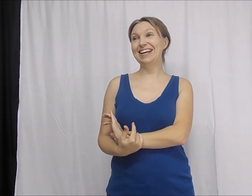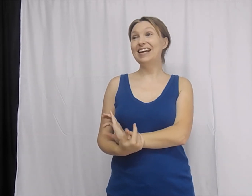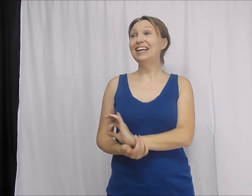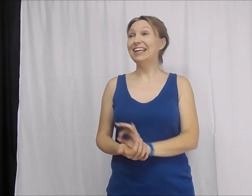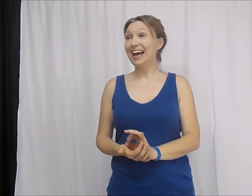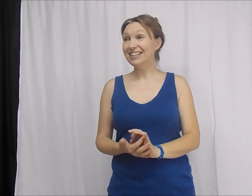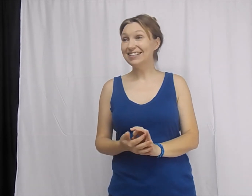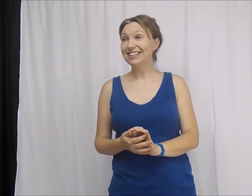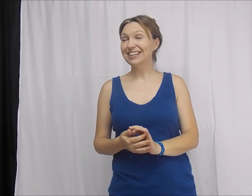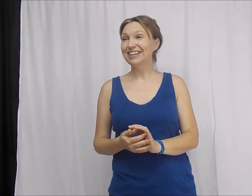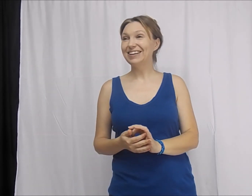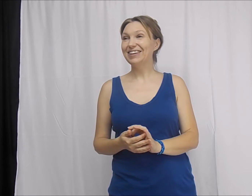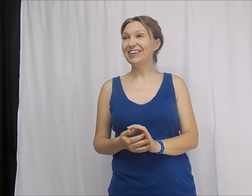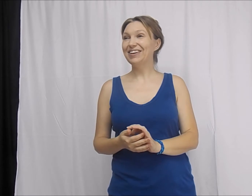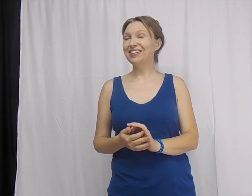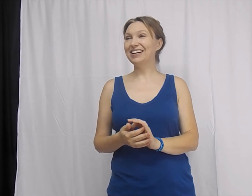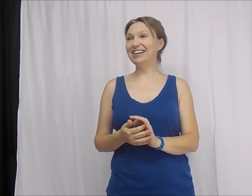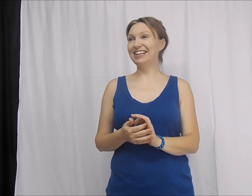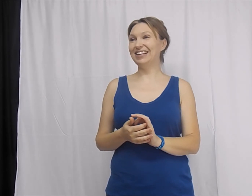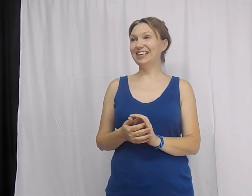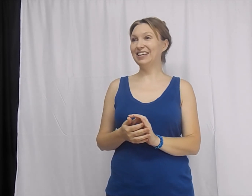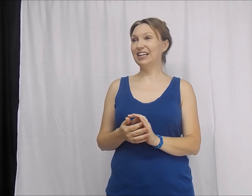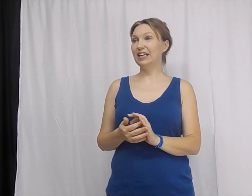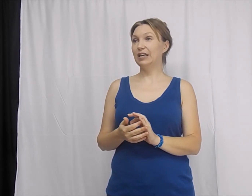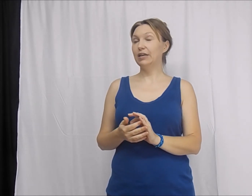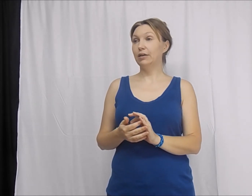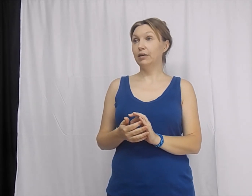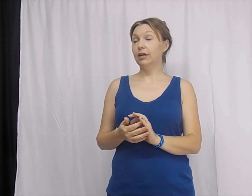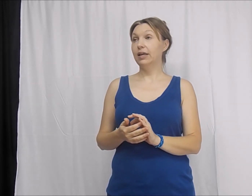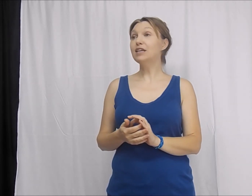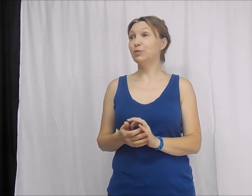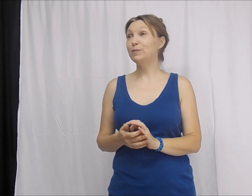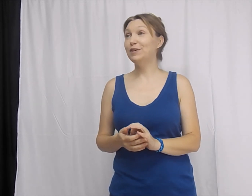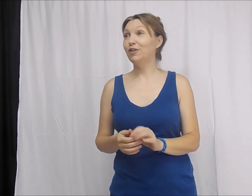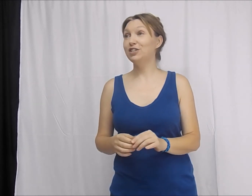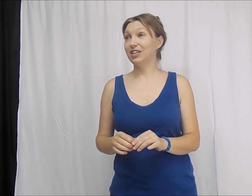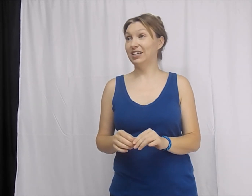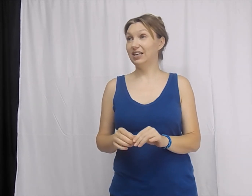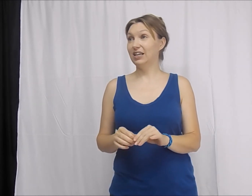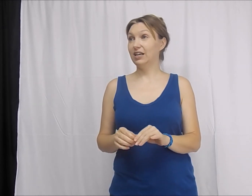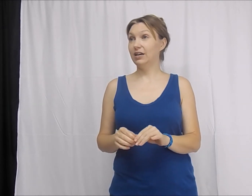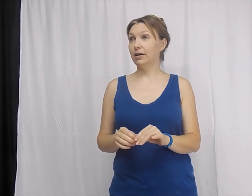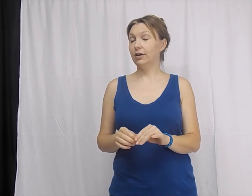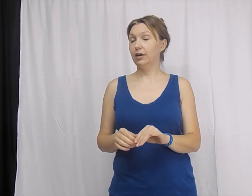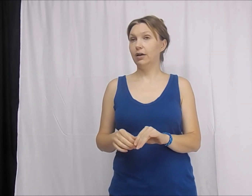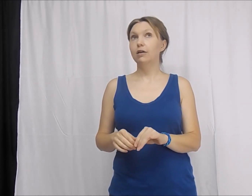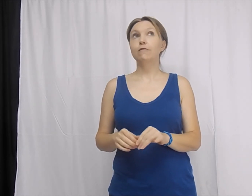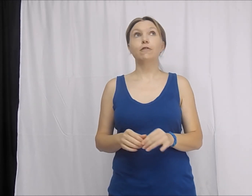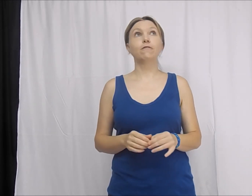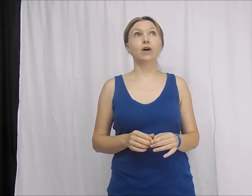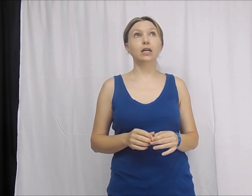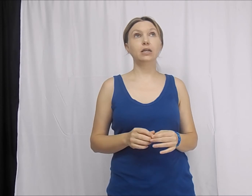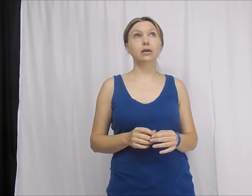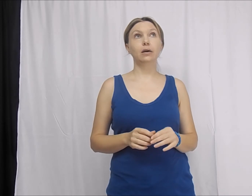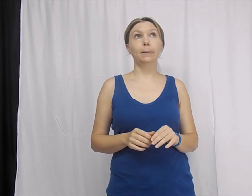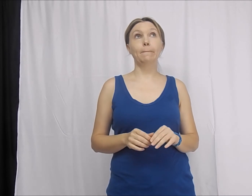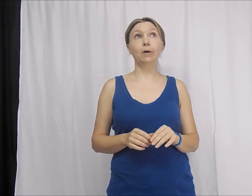Yes? Oh, good. Yes, we speak Russian. For fun? Well,